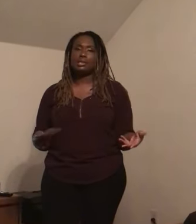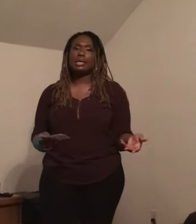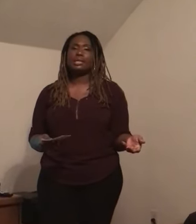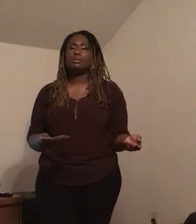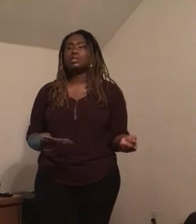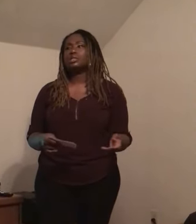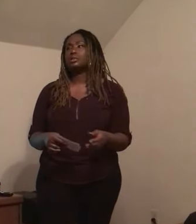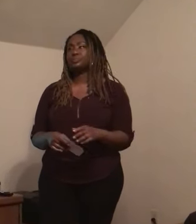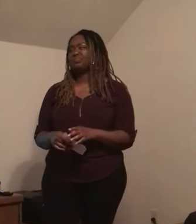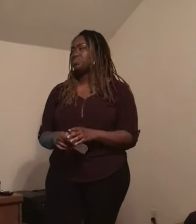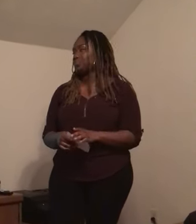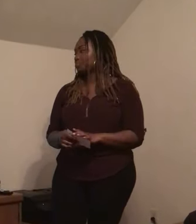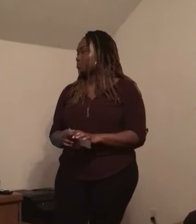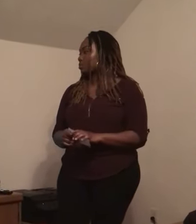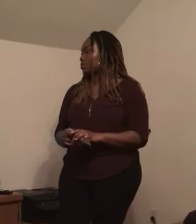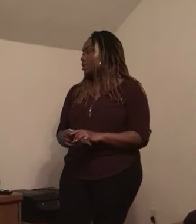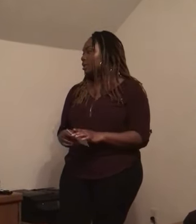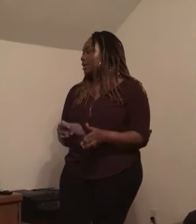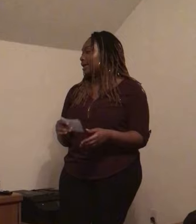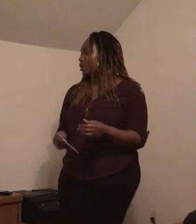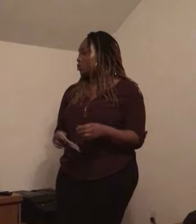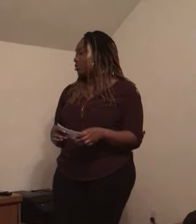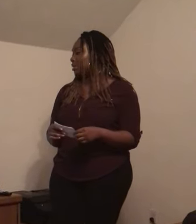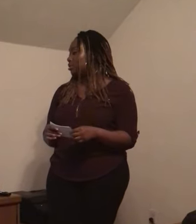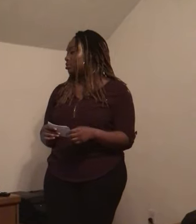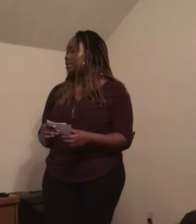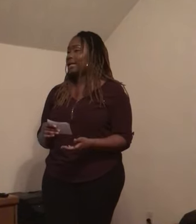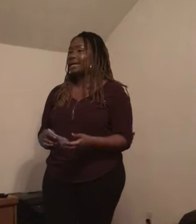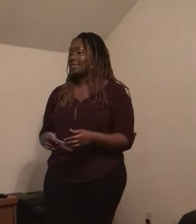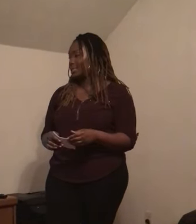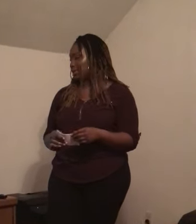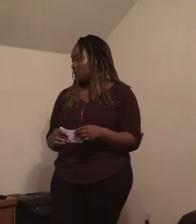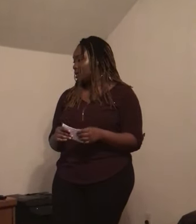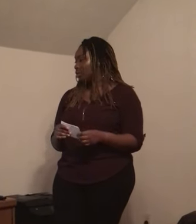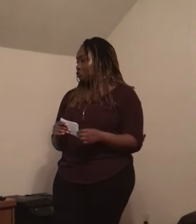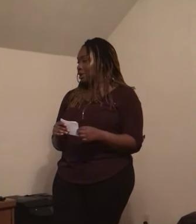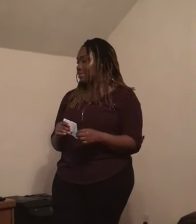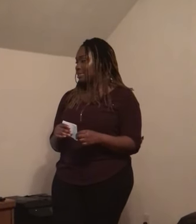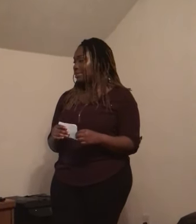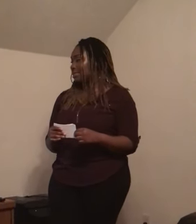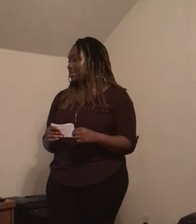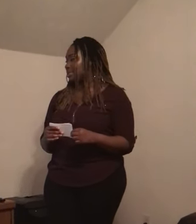sign language. And according to the Odyssey 2016,